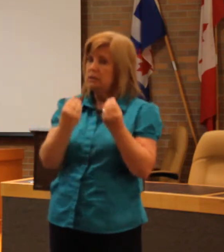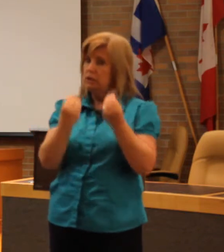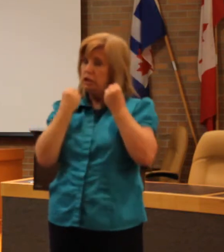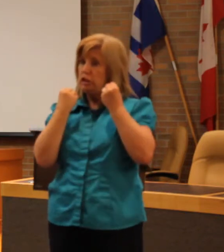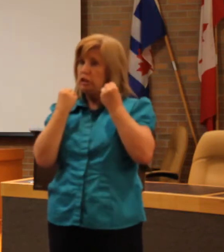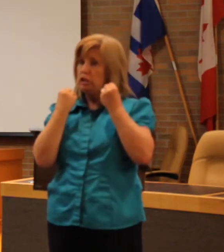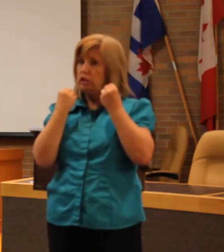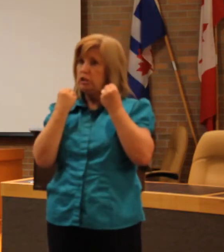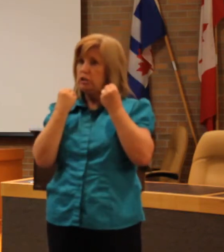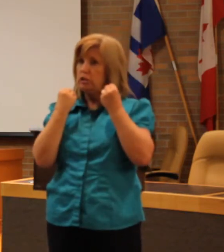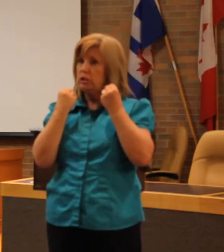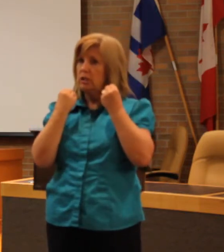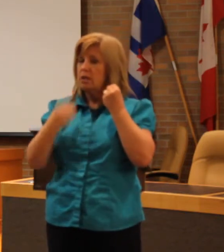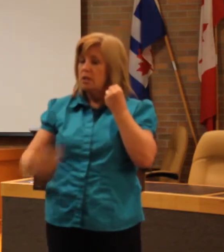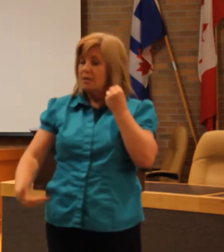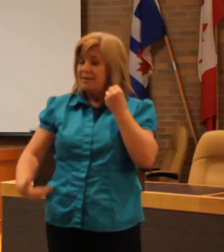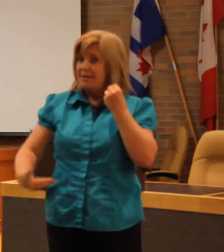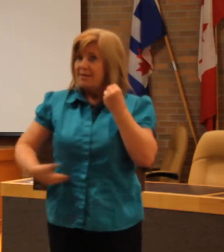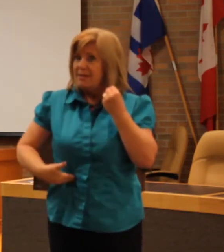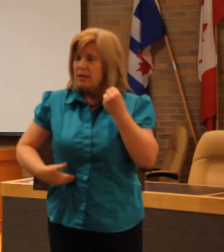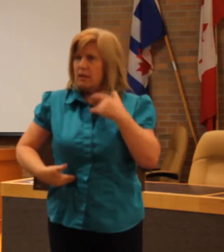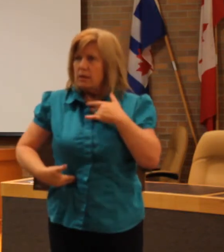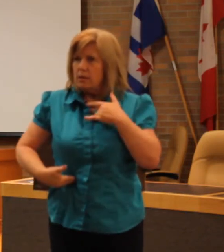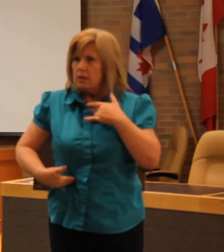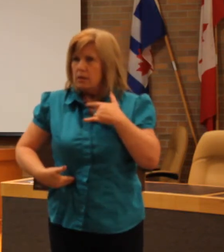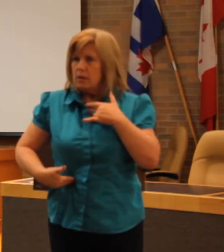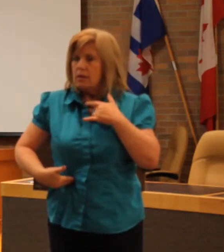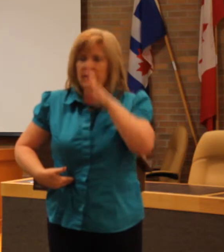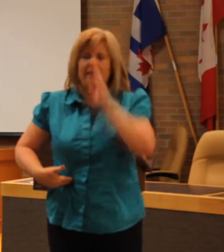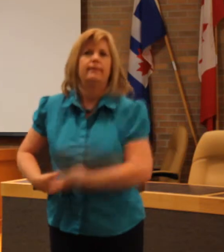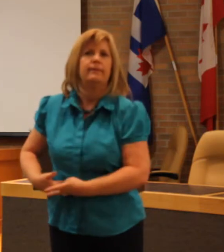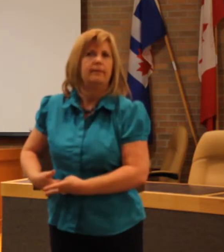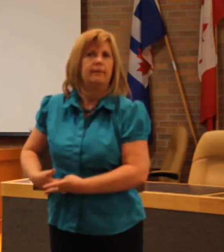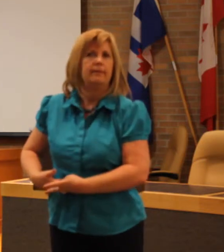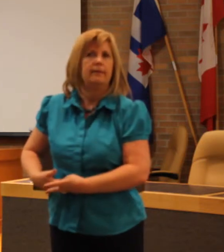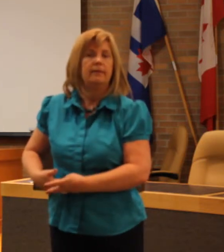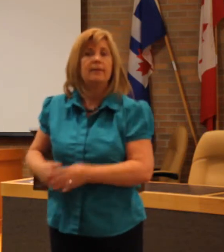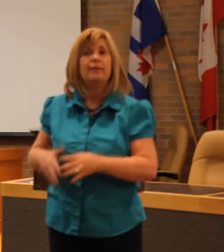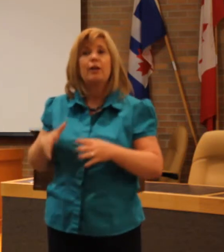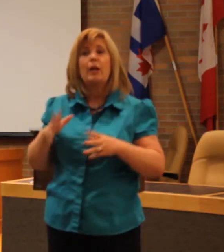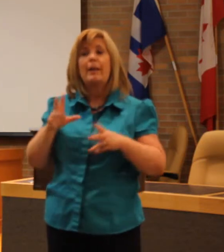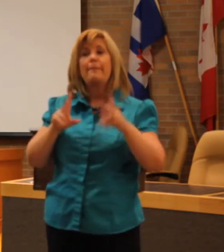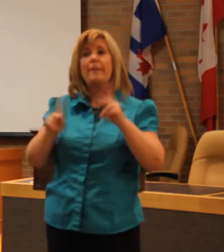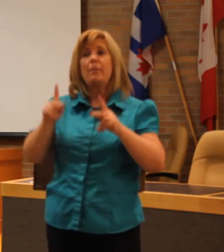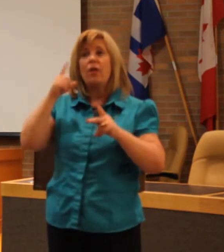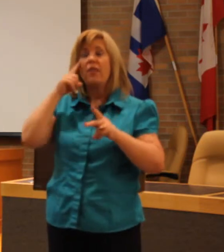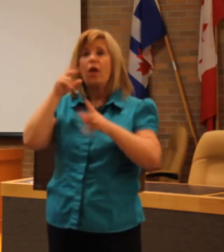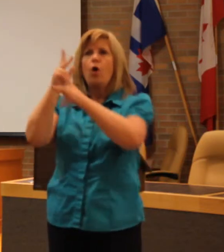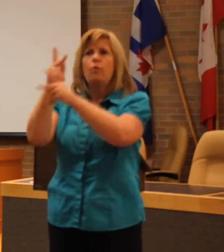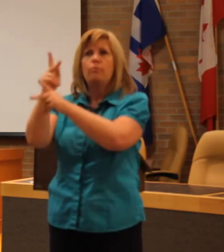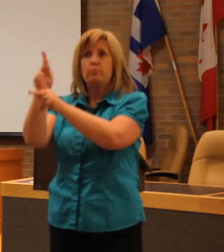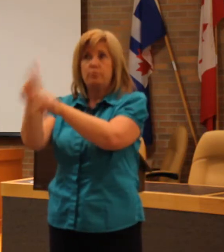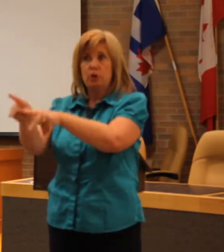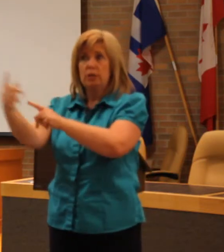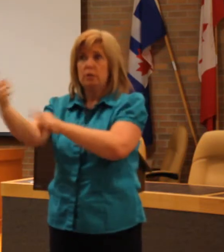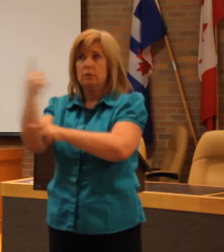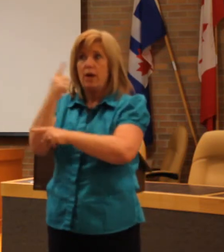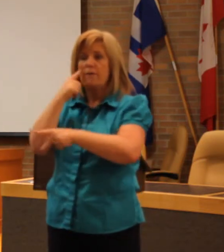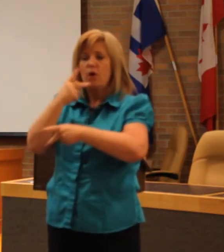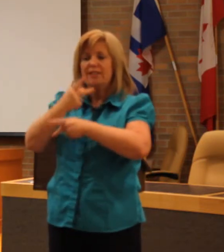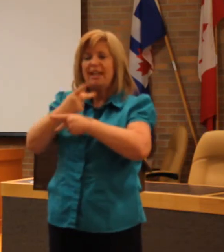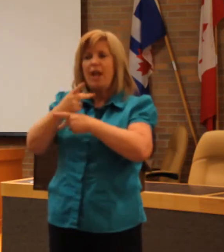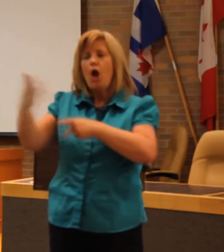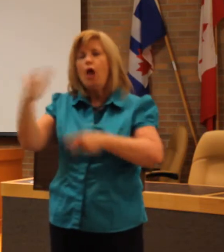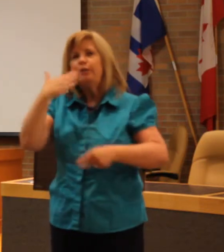ignore our gut instincts. People might think that somebody who is a caregiver is this